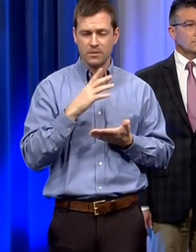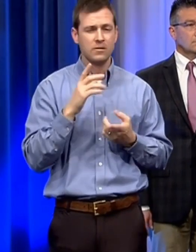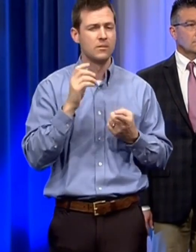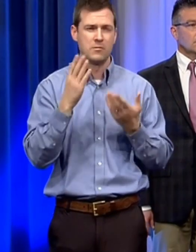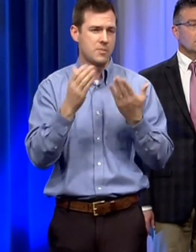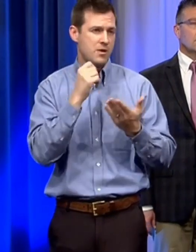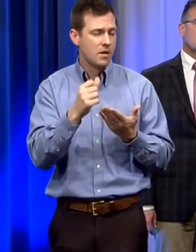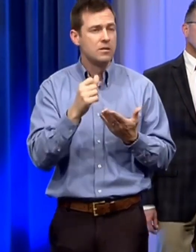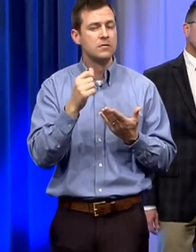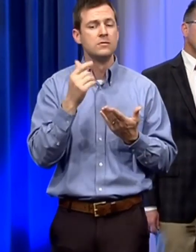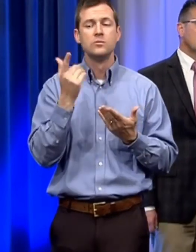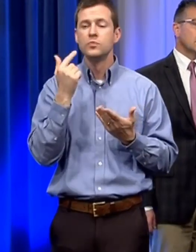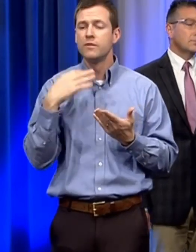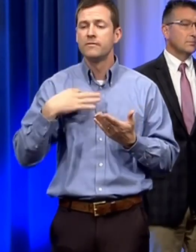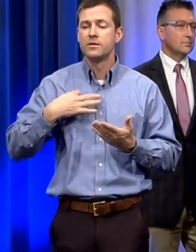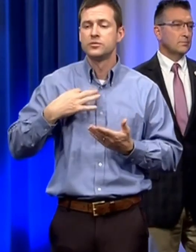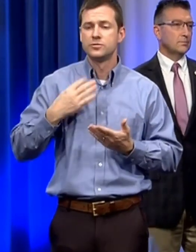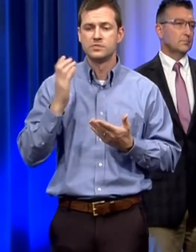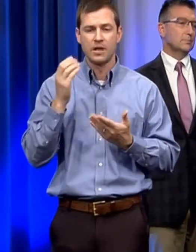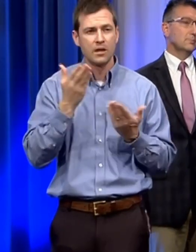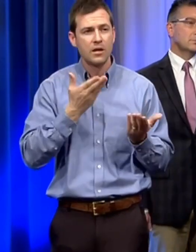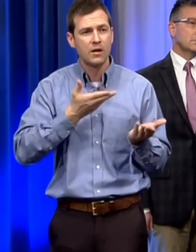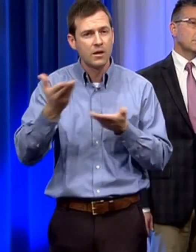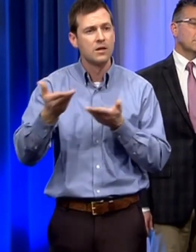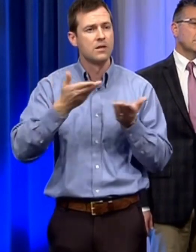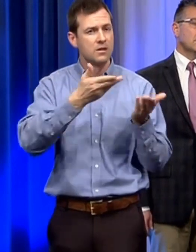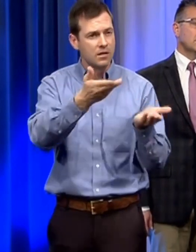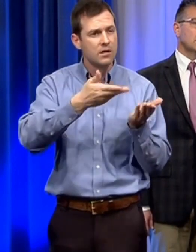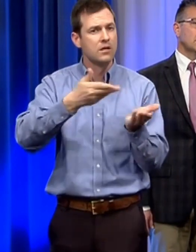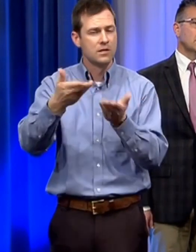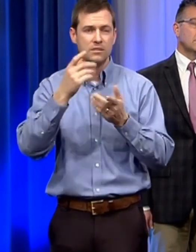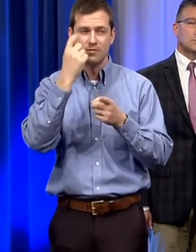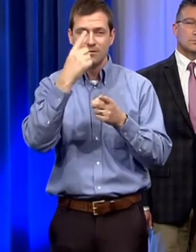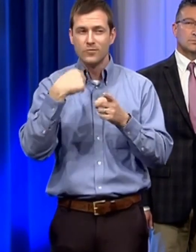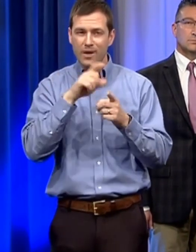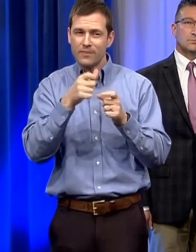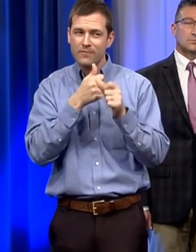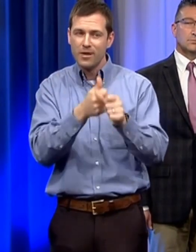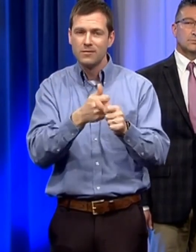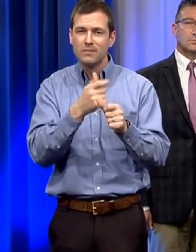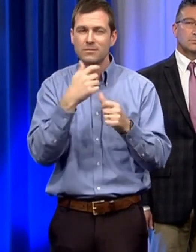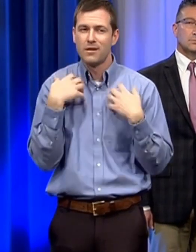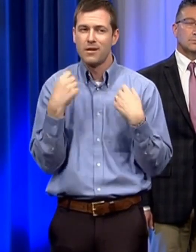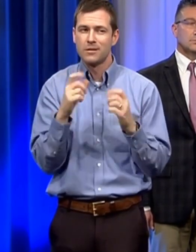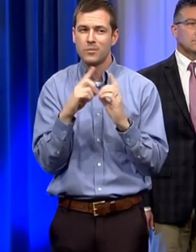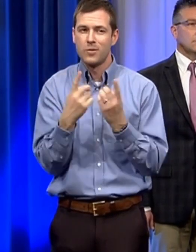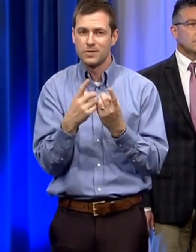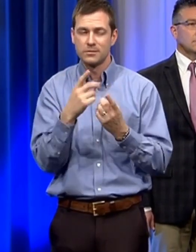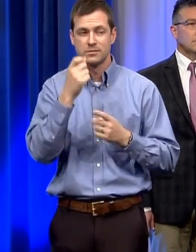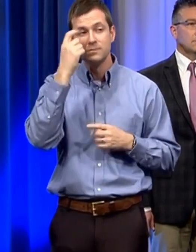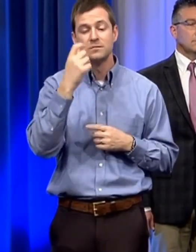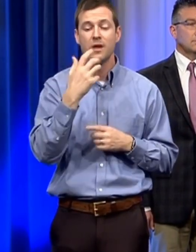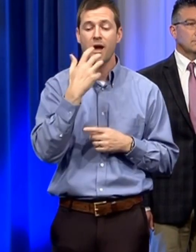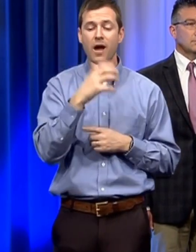volunteers to deliver meals we obviously are also going to follow health department regulations so if they're hot meals we can't take